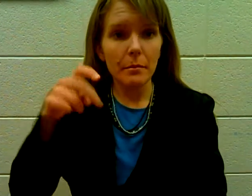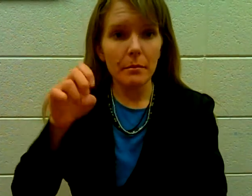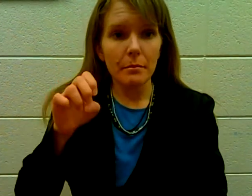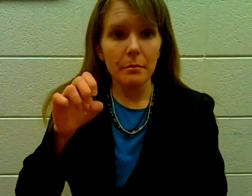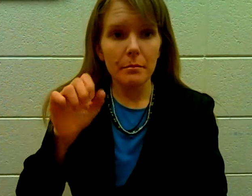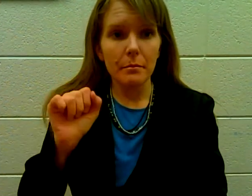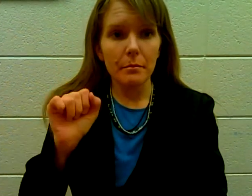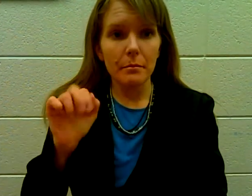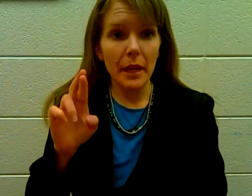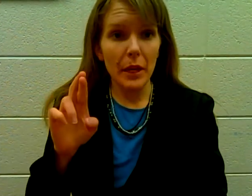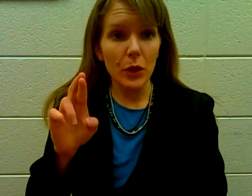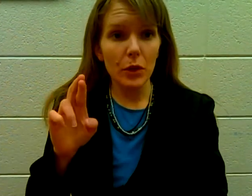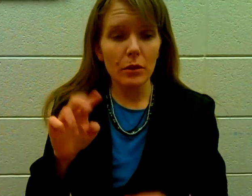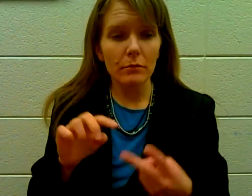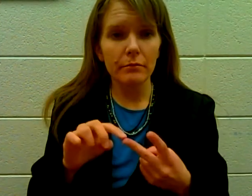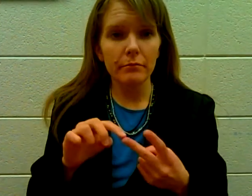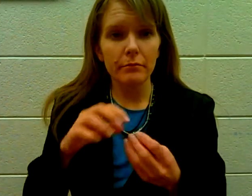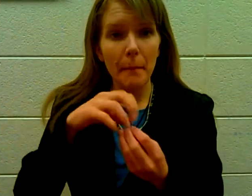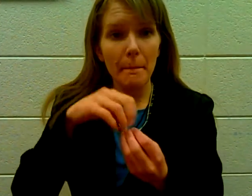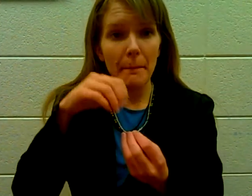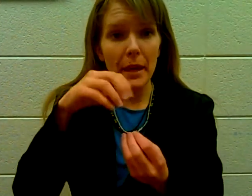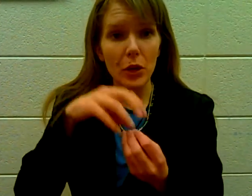Pear. Pear.